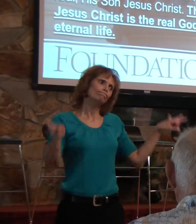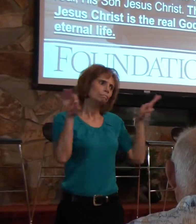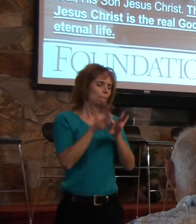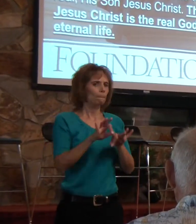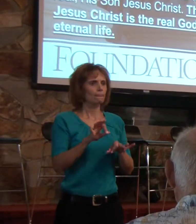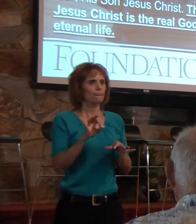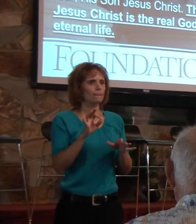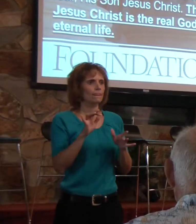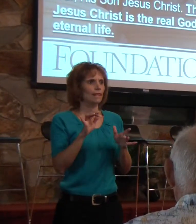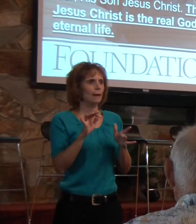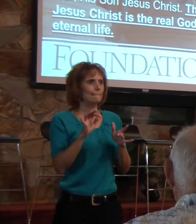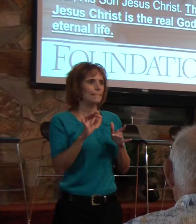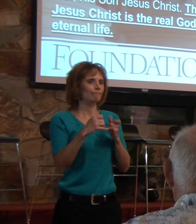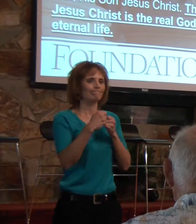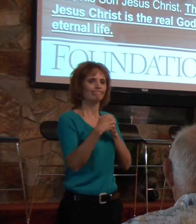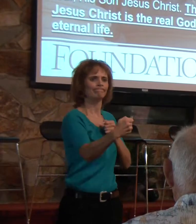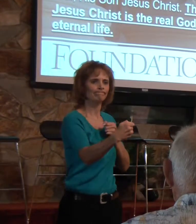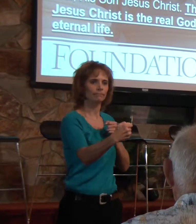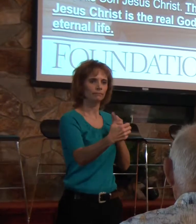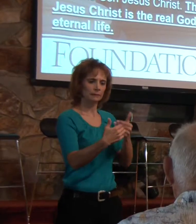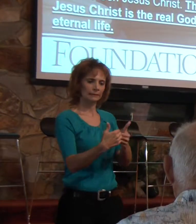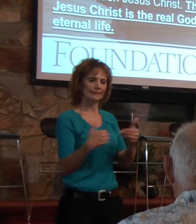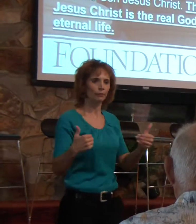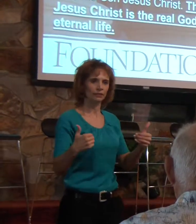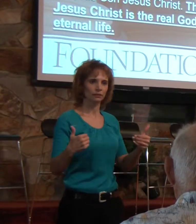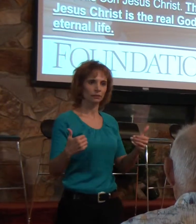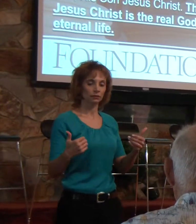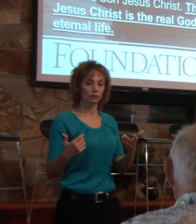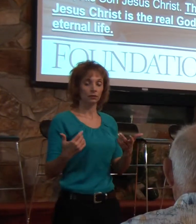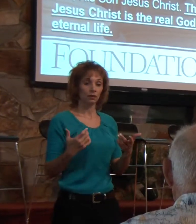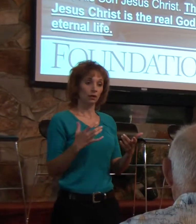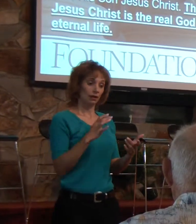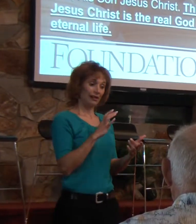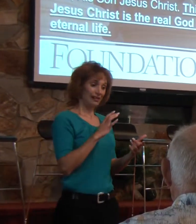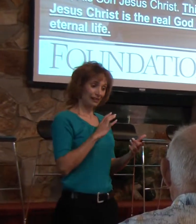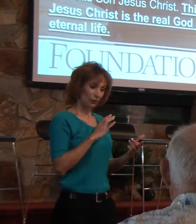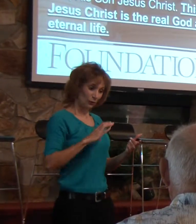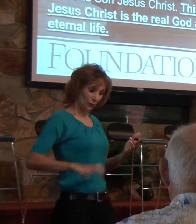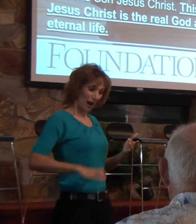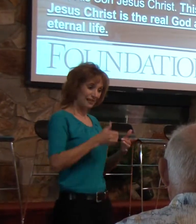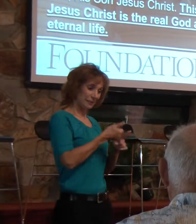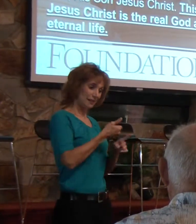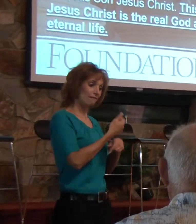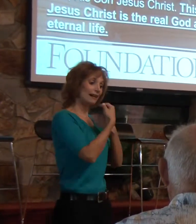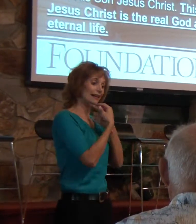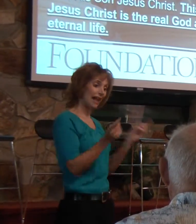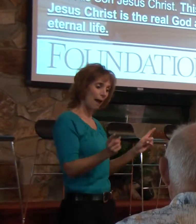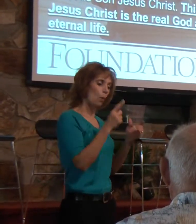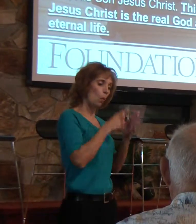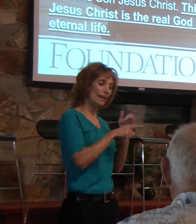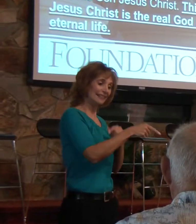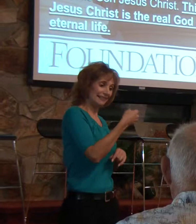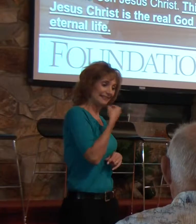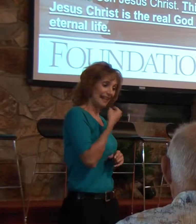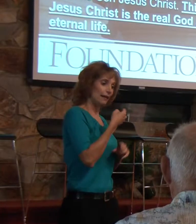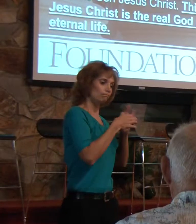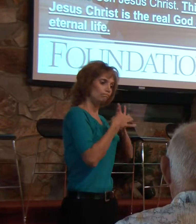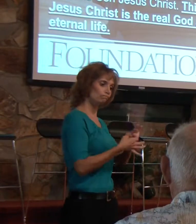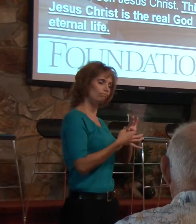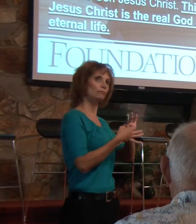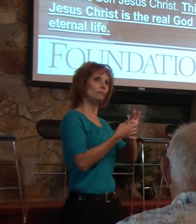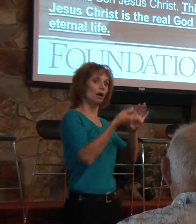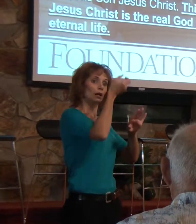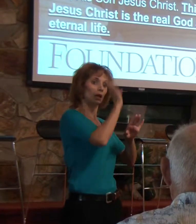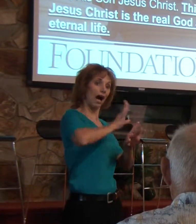distinctiveness is the claims of Christ as it relates to him as God.